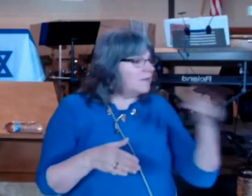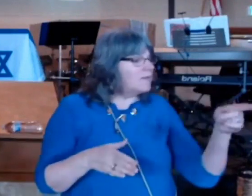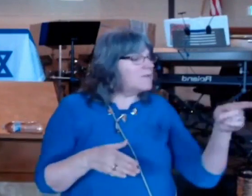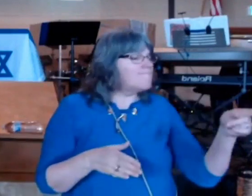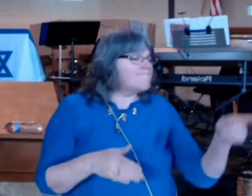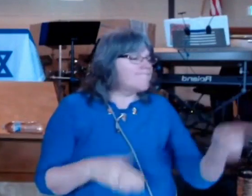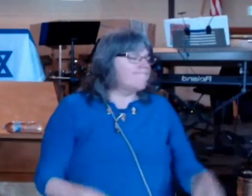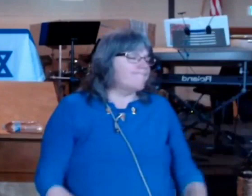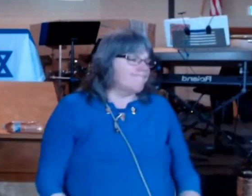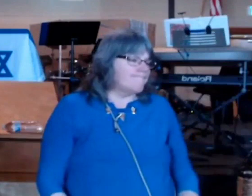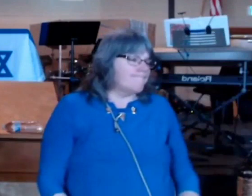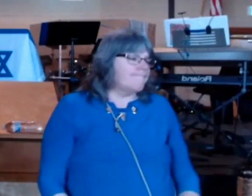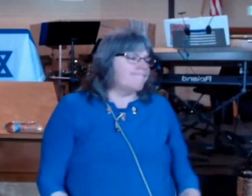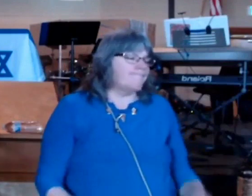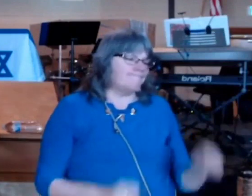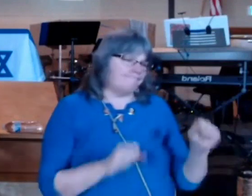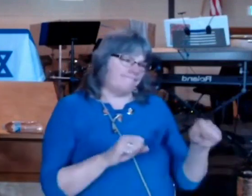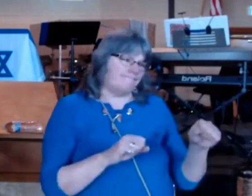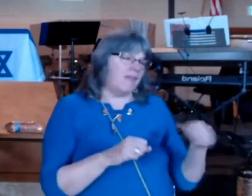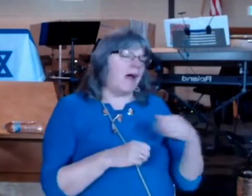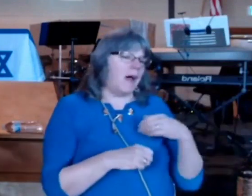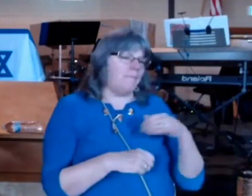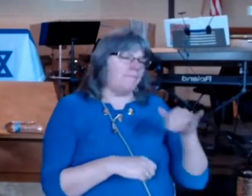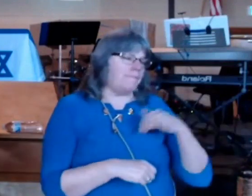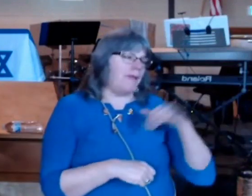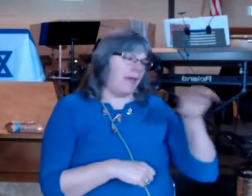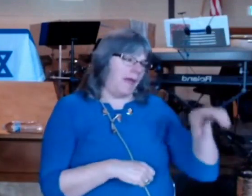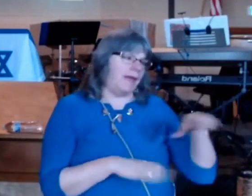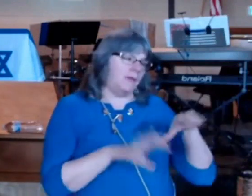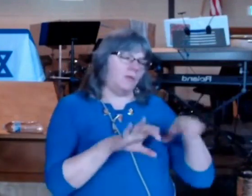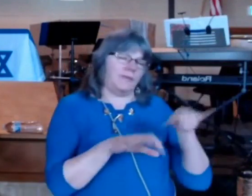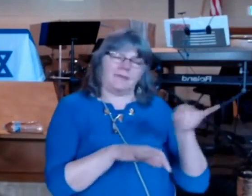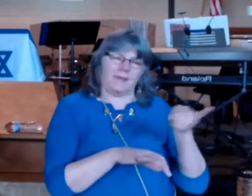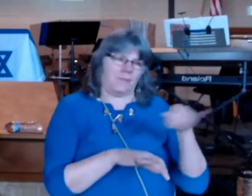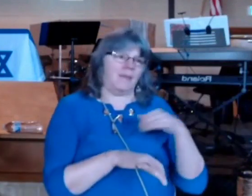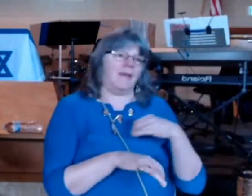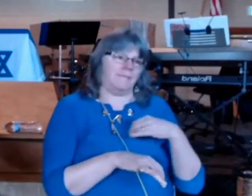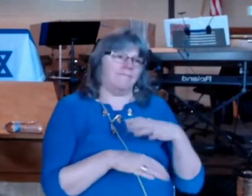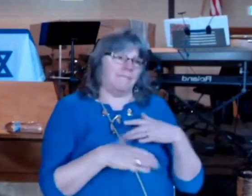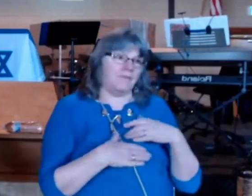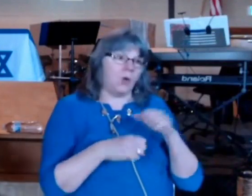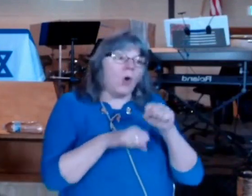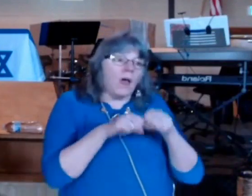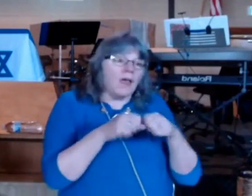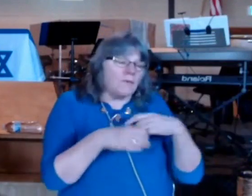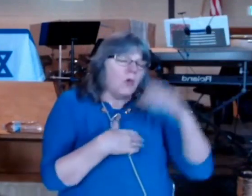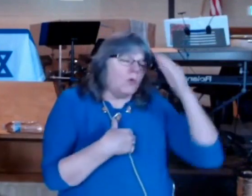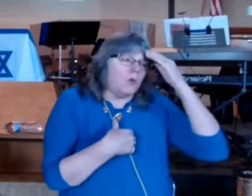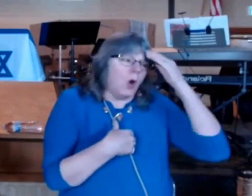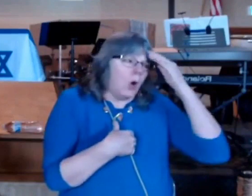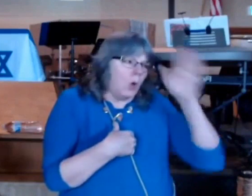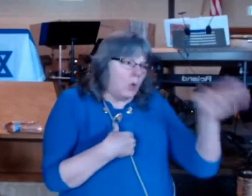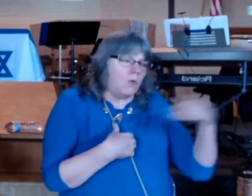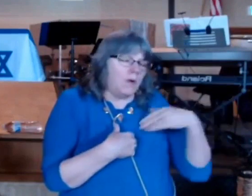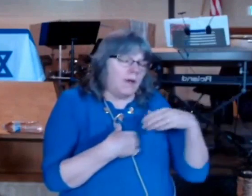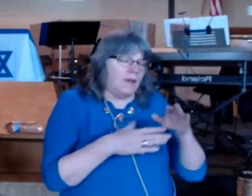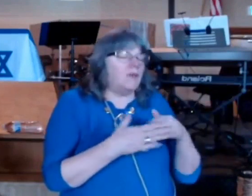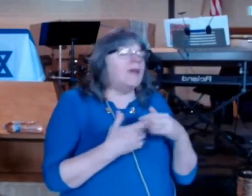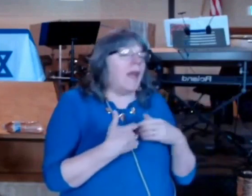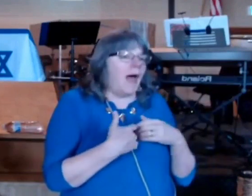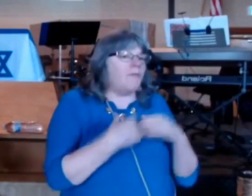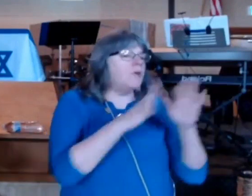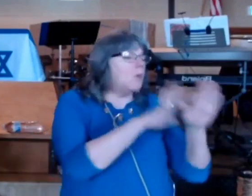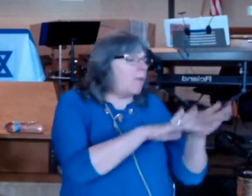by the tears of an old world justice is justice so they're supposed to withdraw themselves and he says